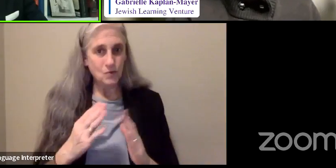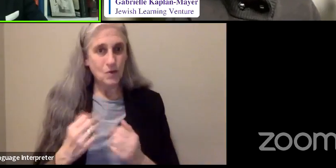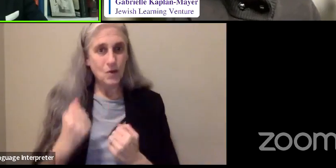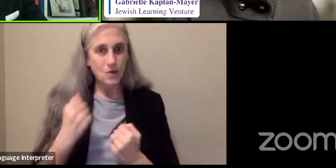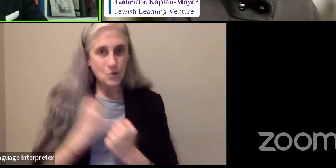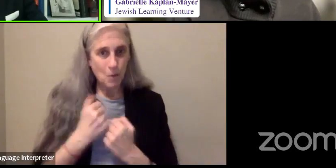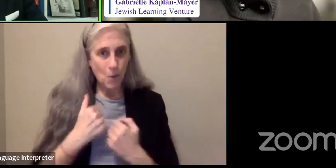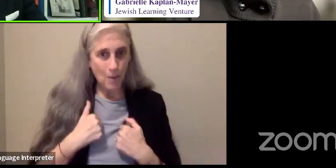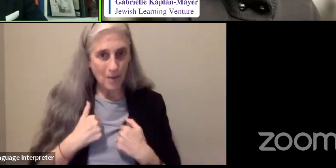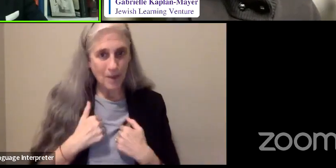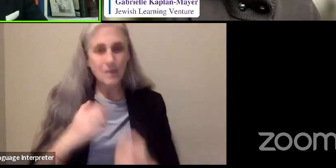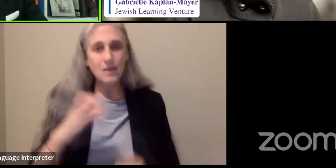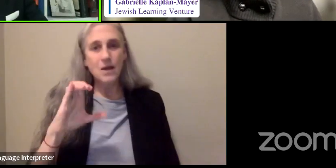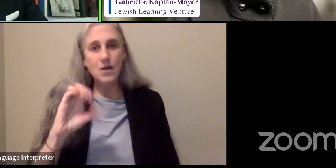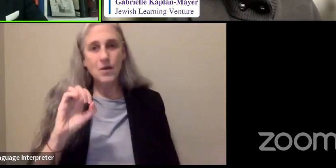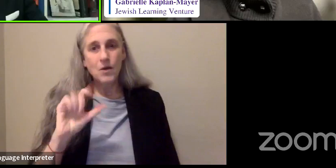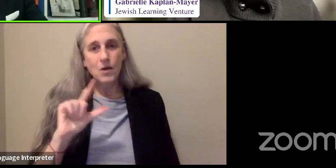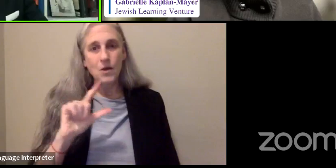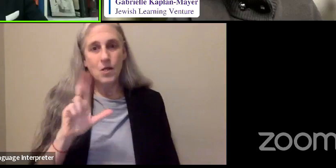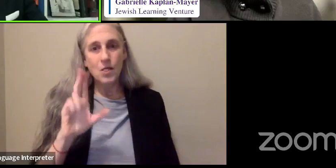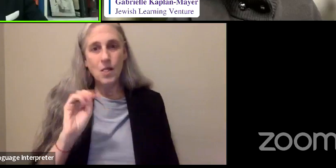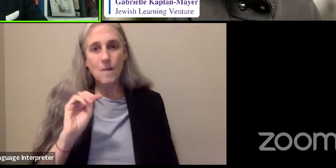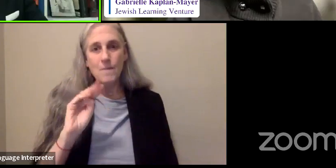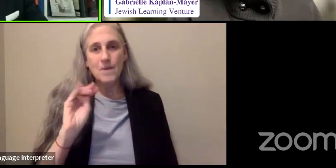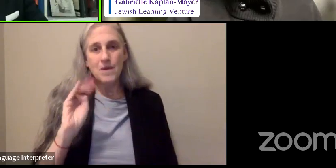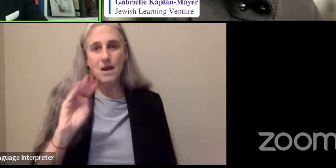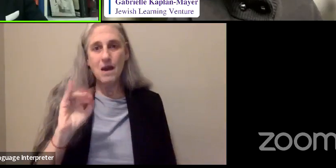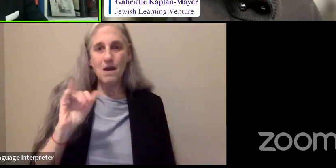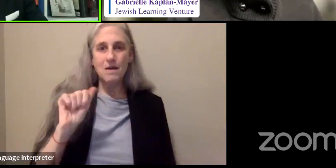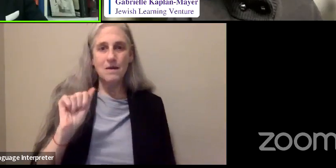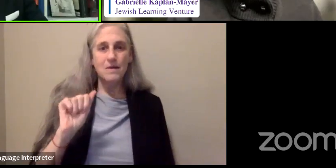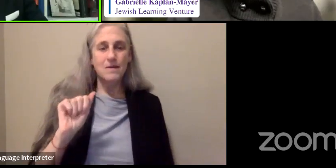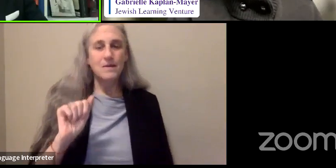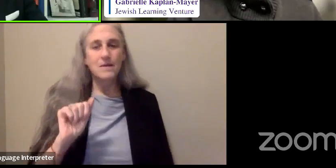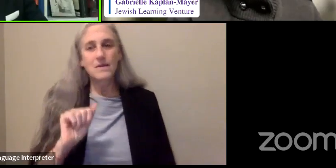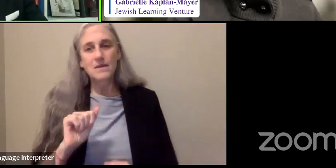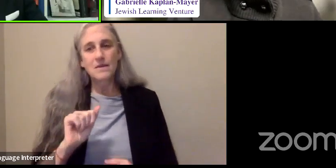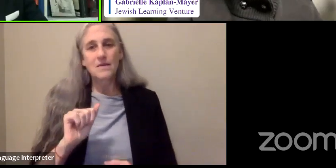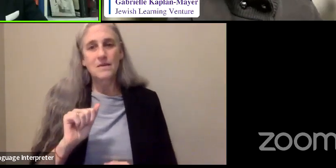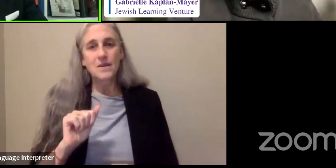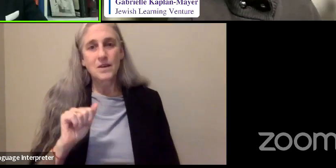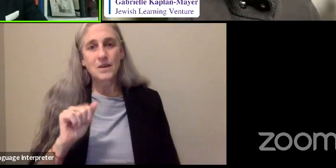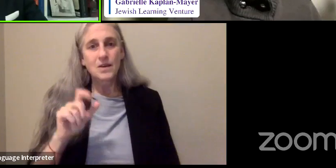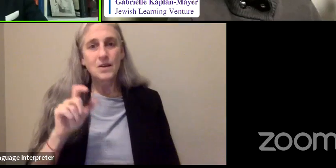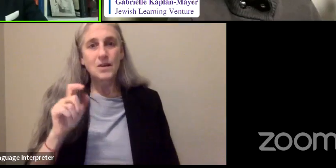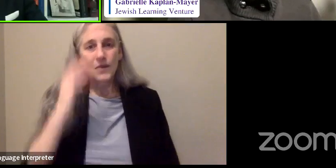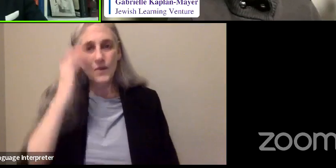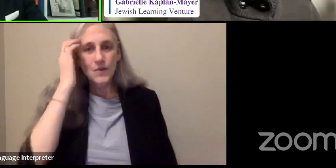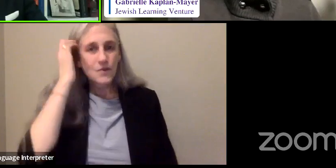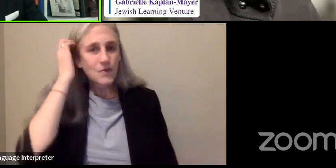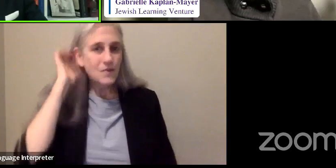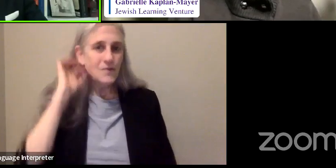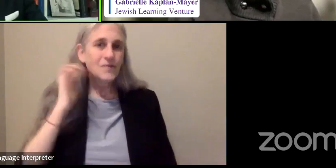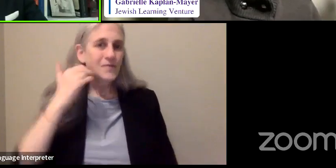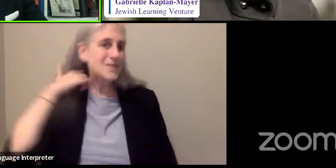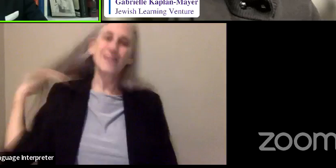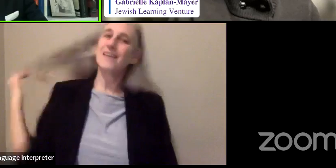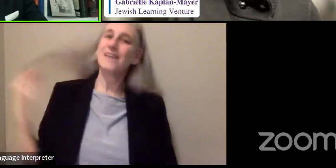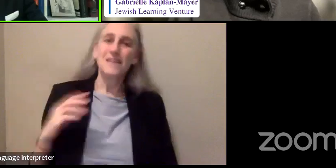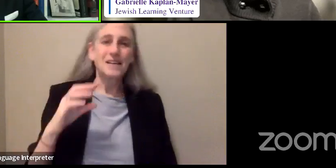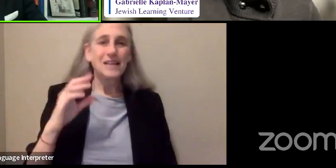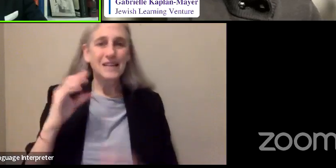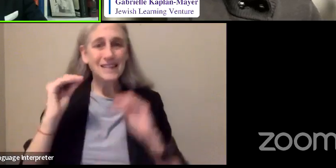At Columbia, you had to ask the faculty to help find them for you,